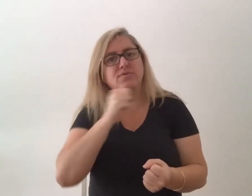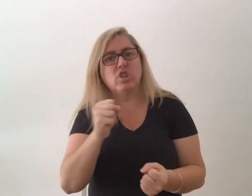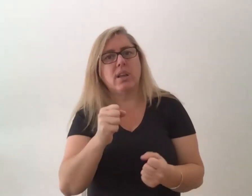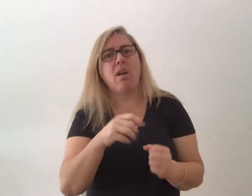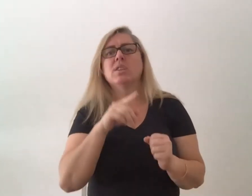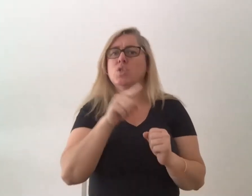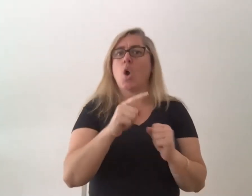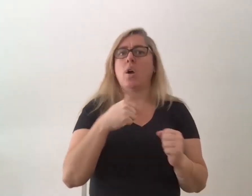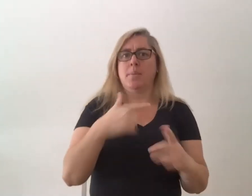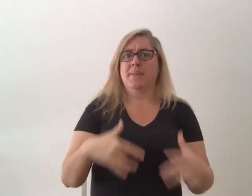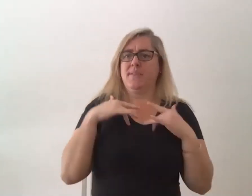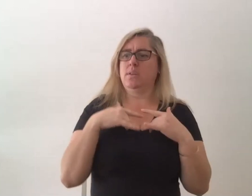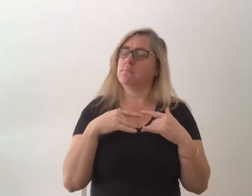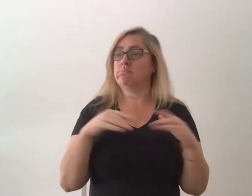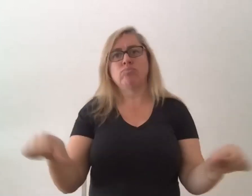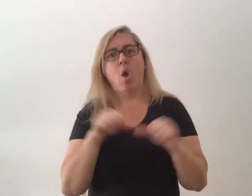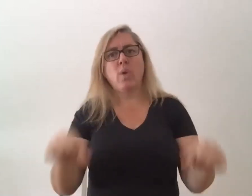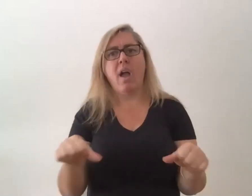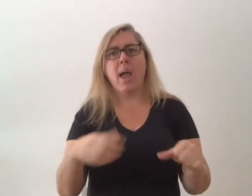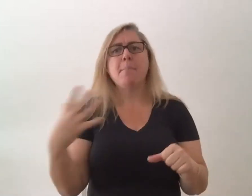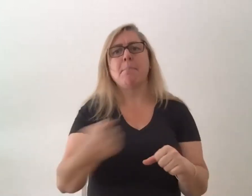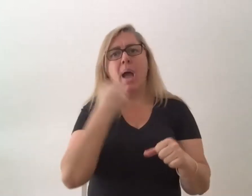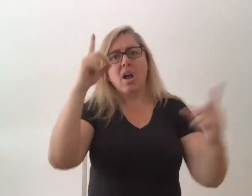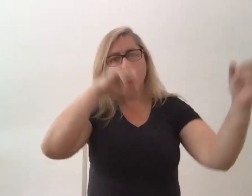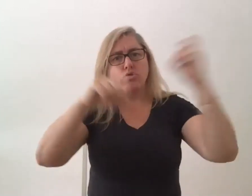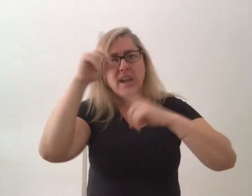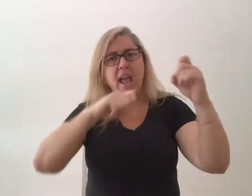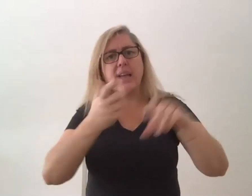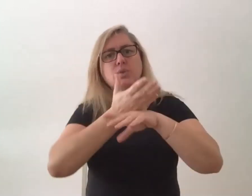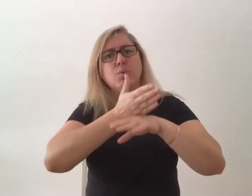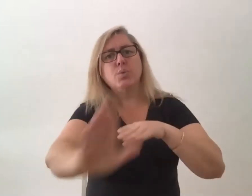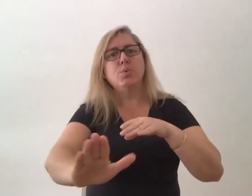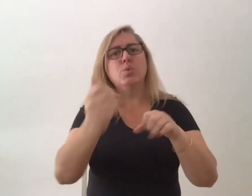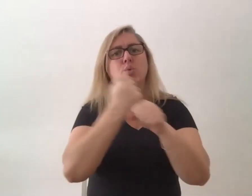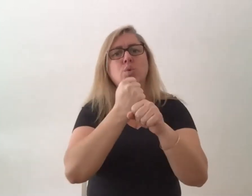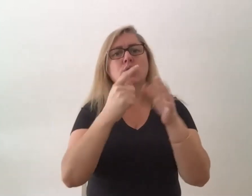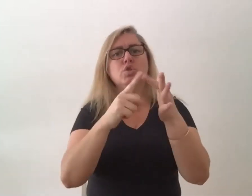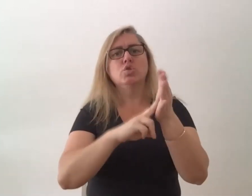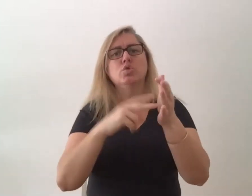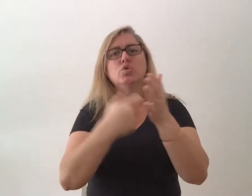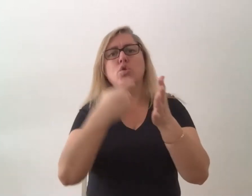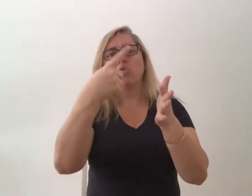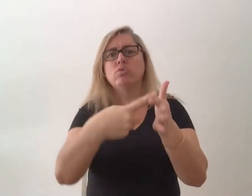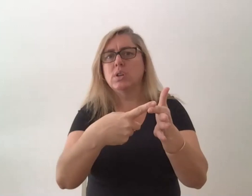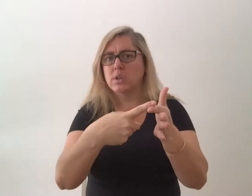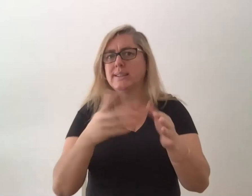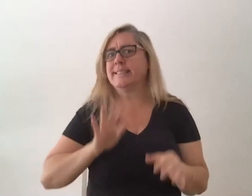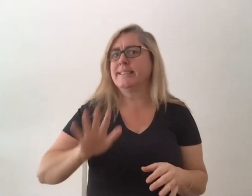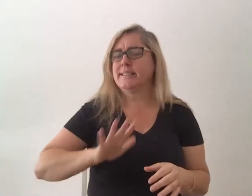okay we need to do this we need to create a new genre of filmmaking and it was just really obvious that i